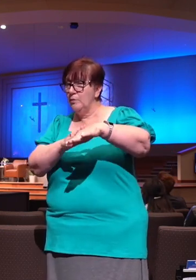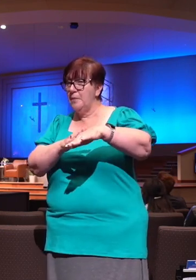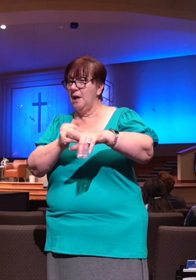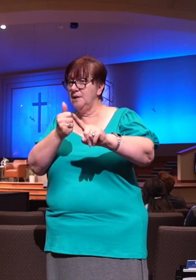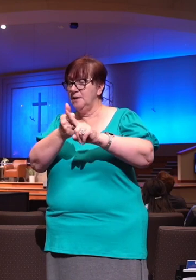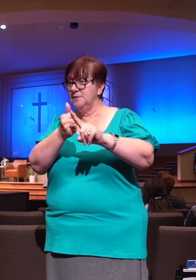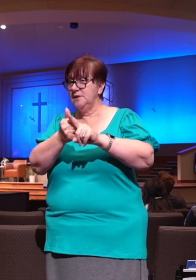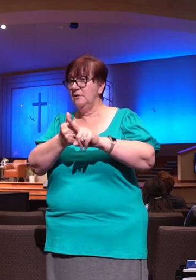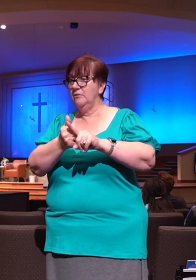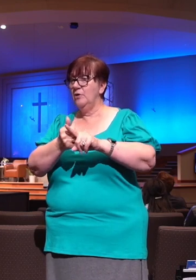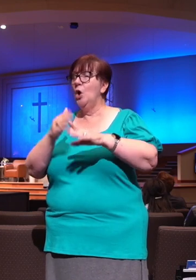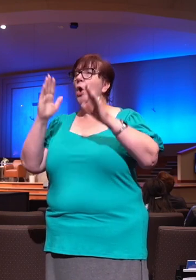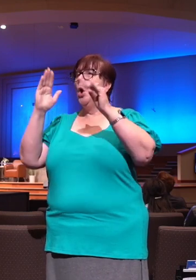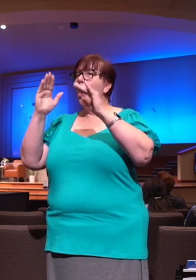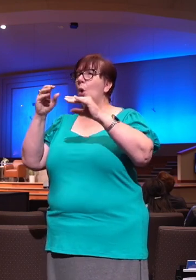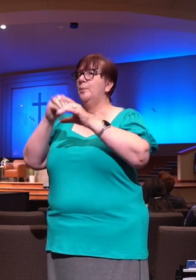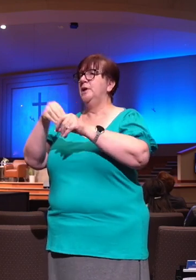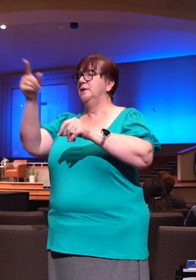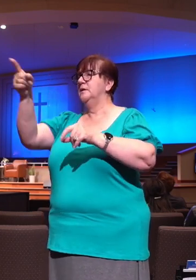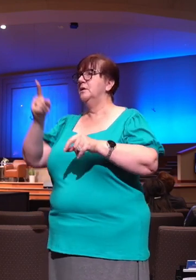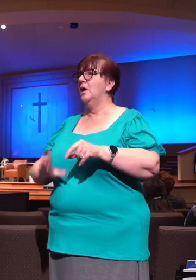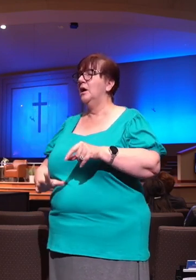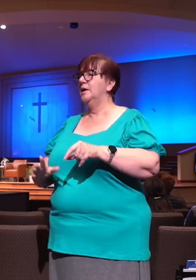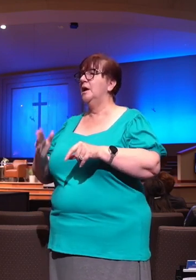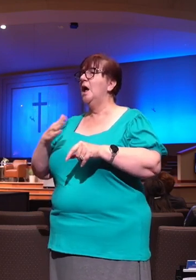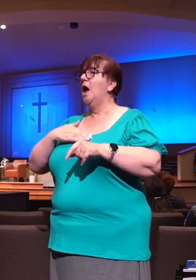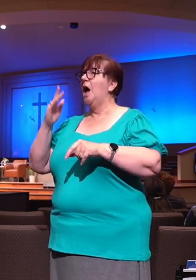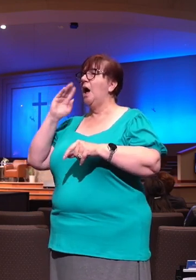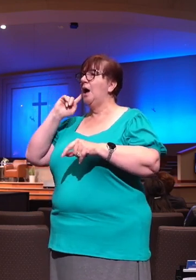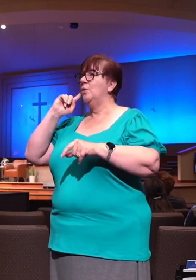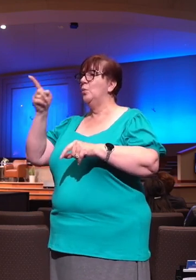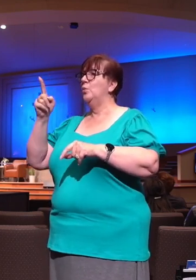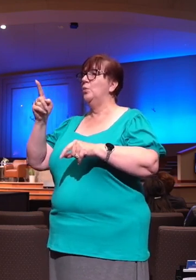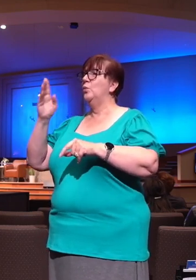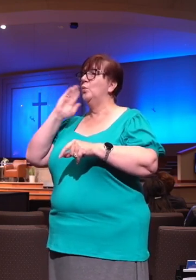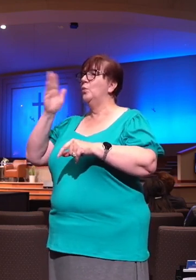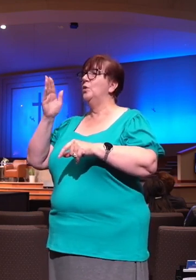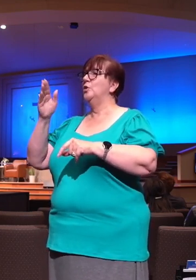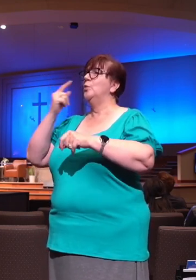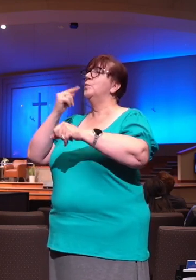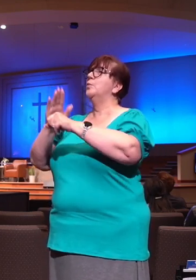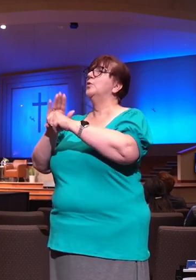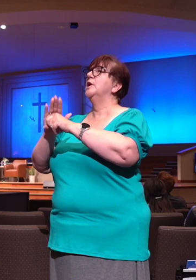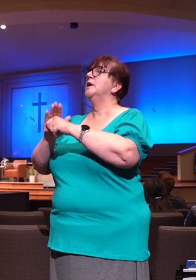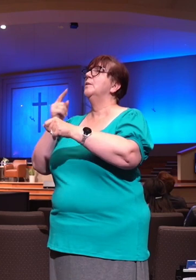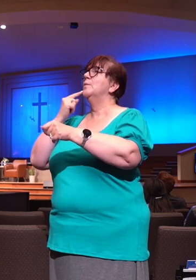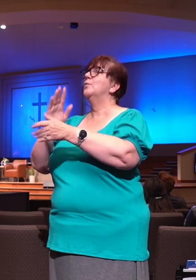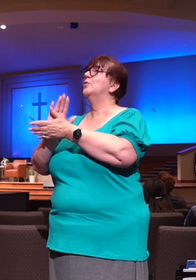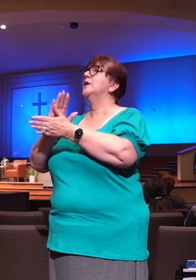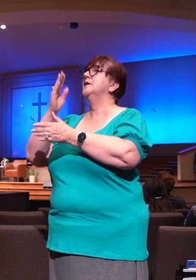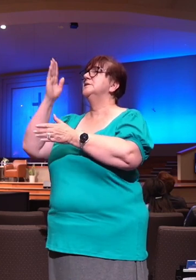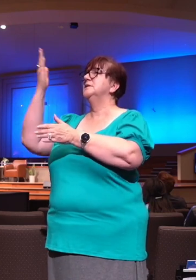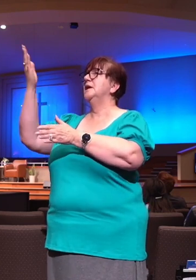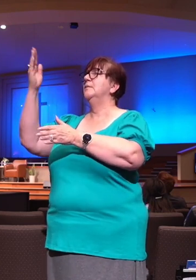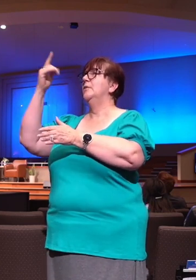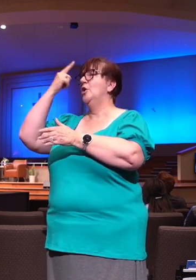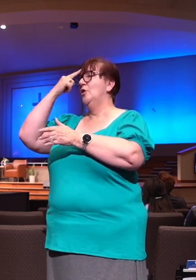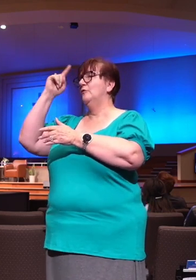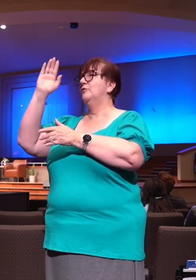praise him for the help of his countenance. So what do we do with this passage? We take it personally. We apply it to